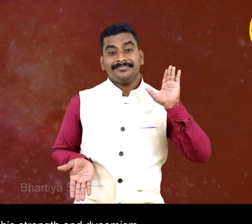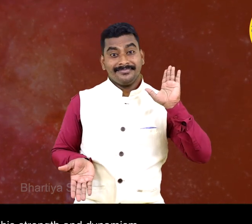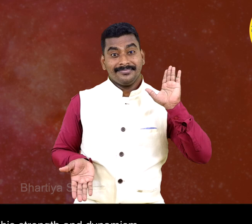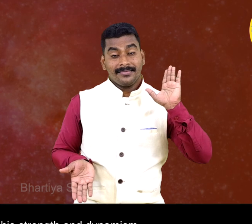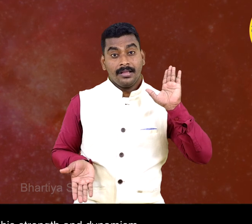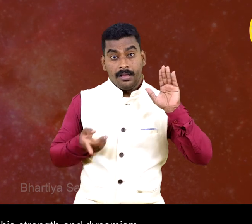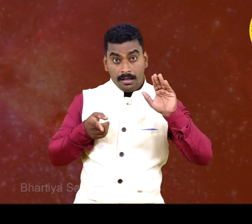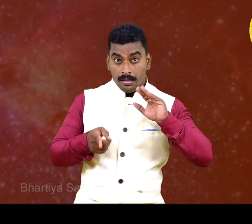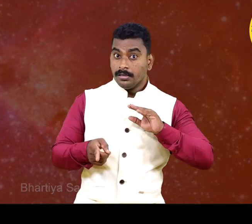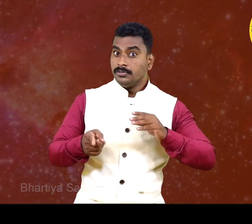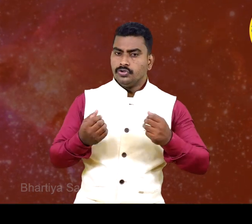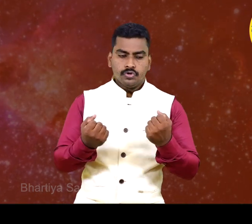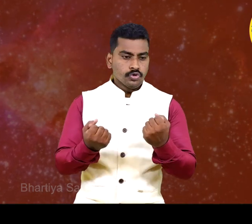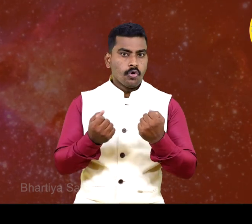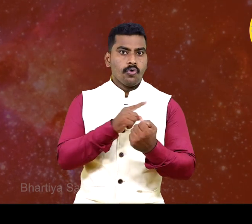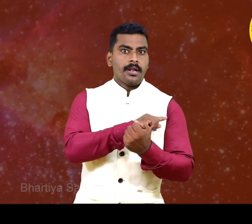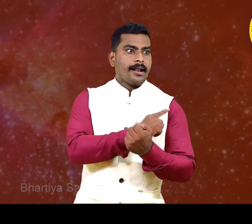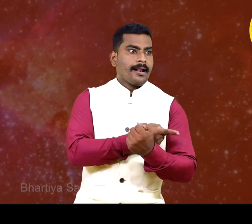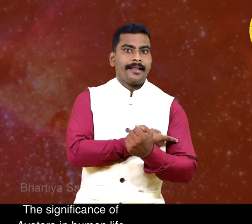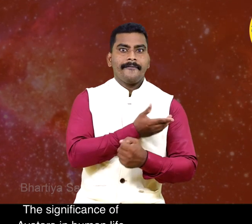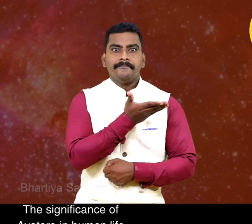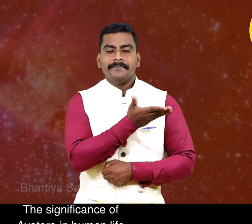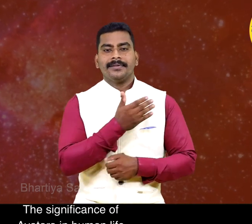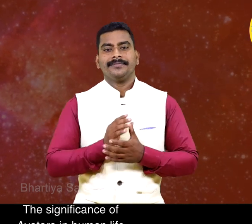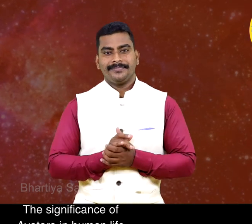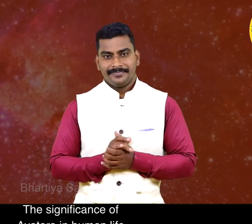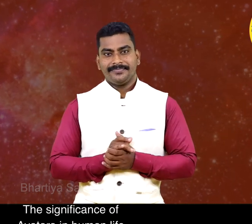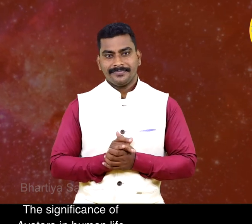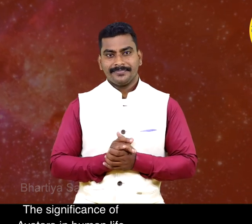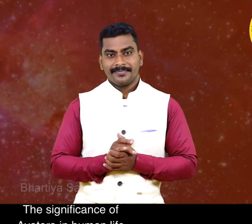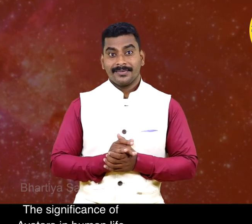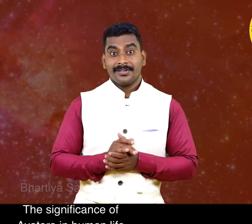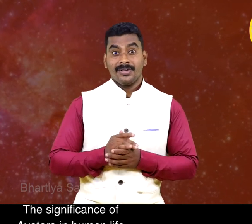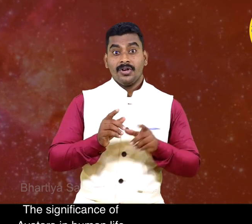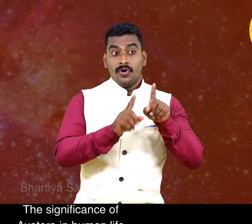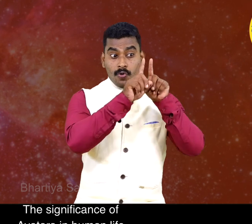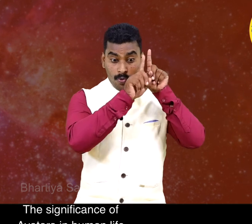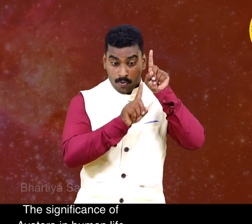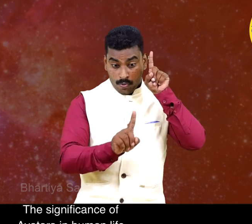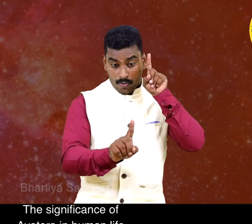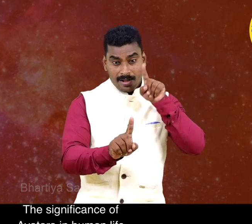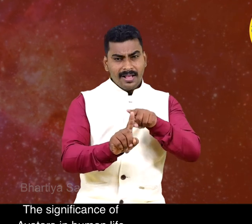dynamism. The significance of Avatar in human life